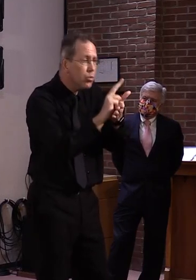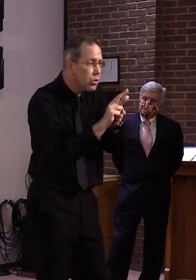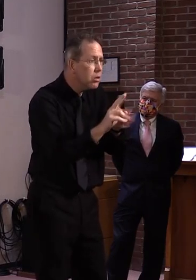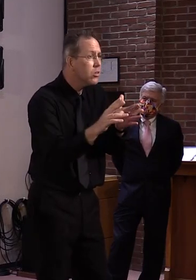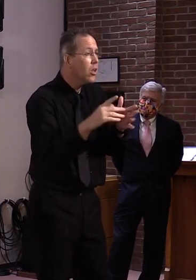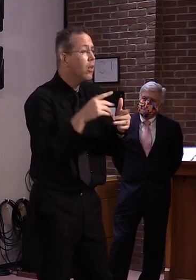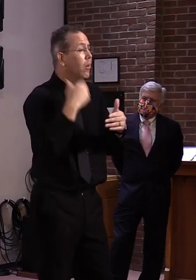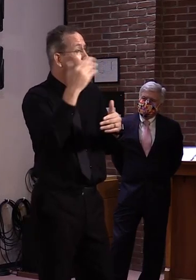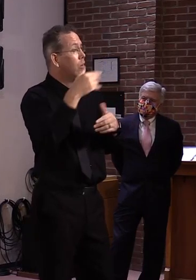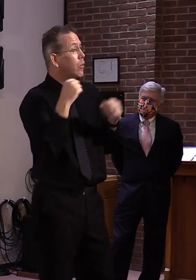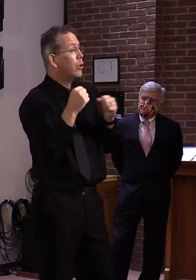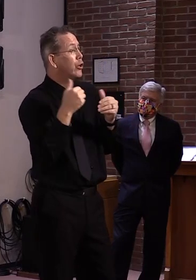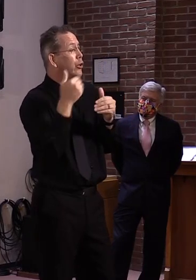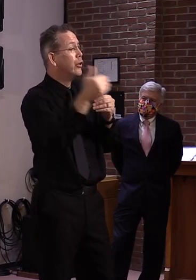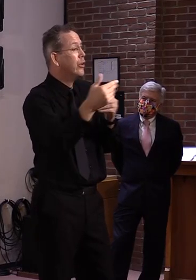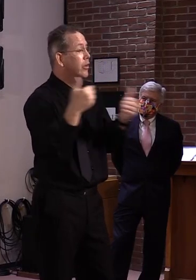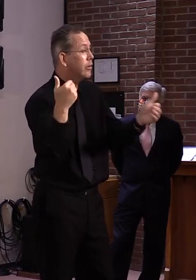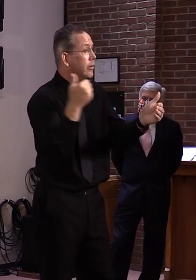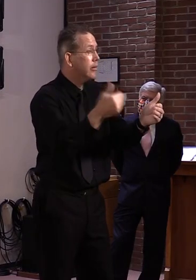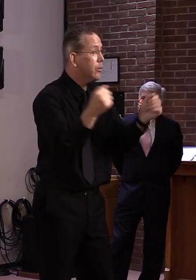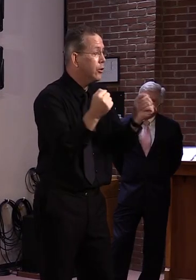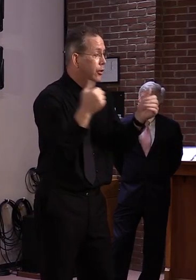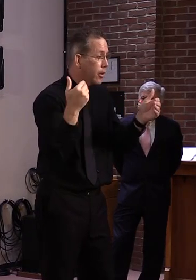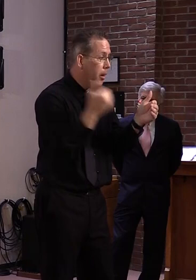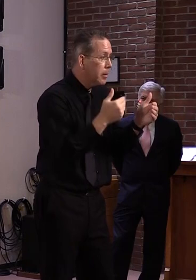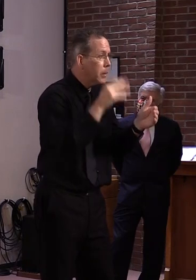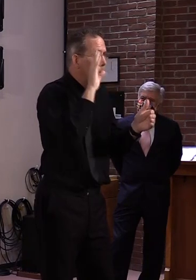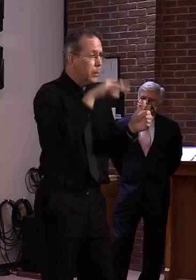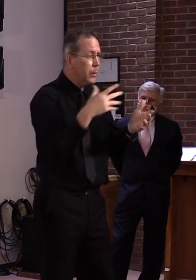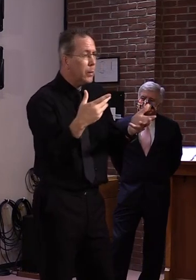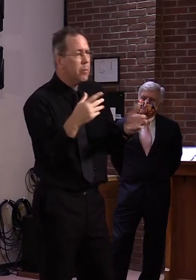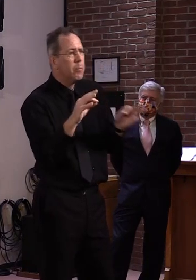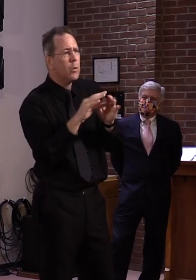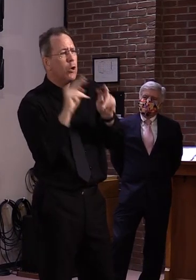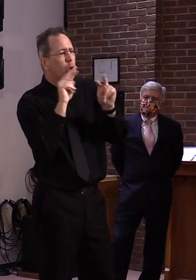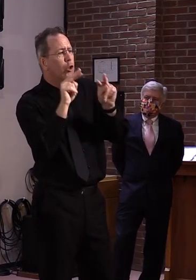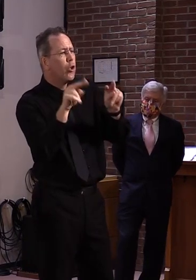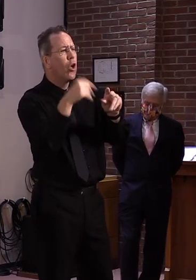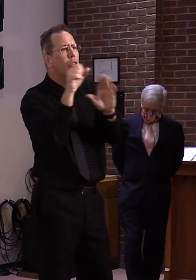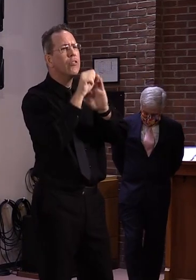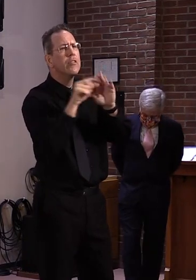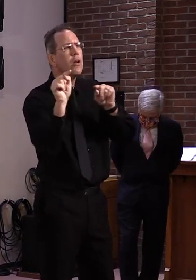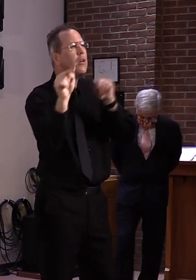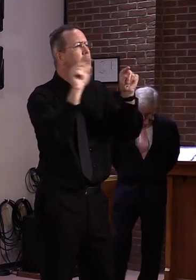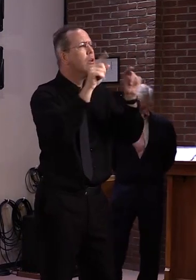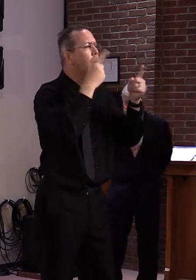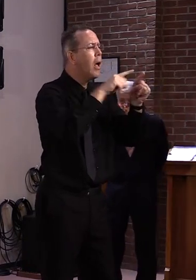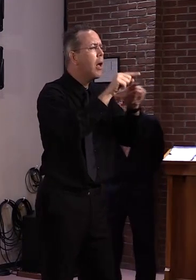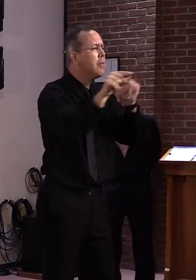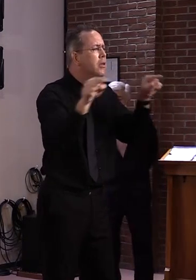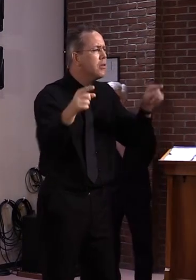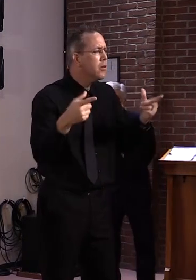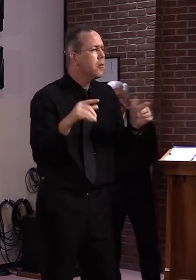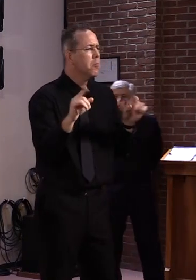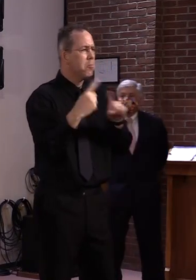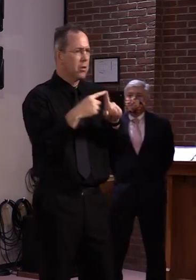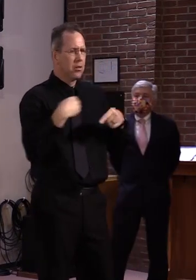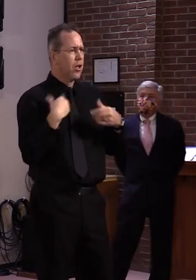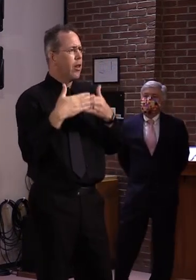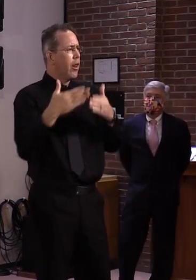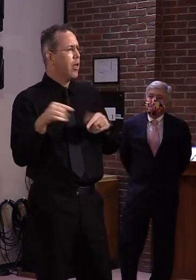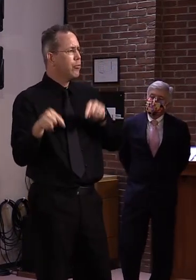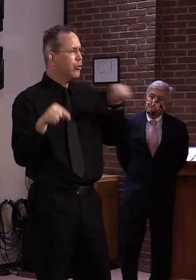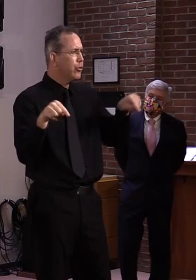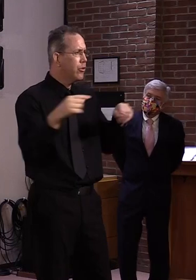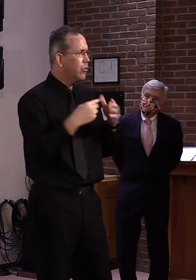There's a lot of, you know, we watch other states, other states around the country, but in the region in particular, and what's